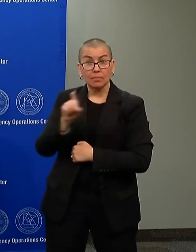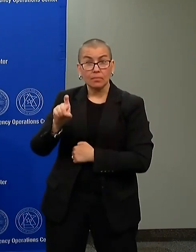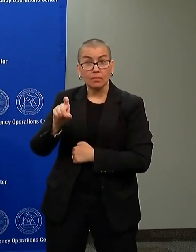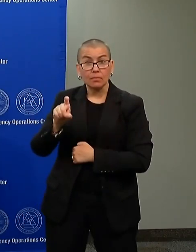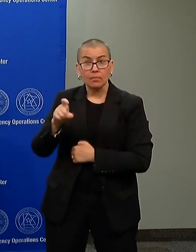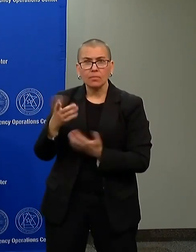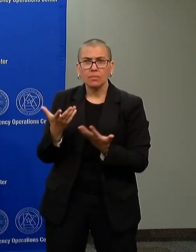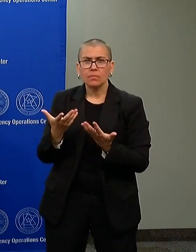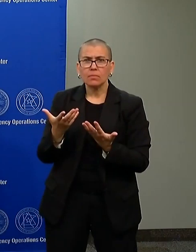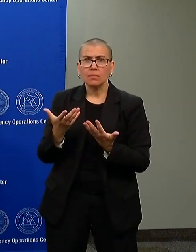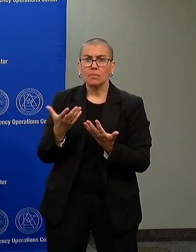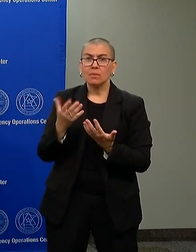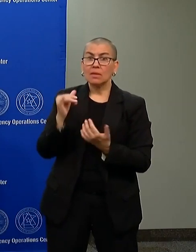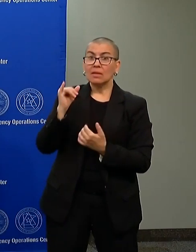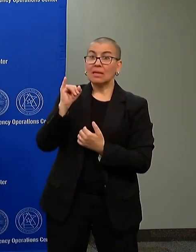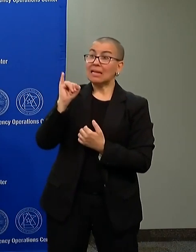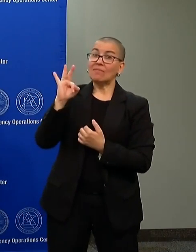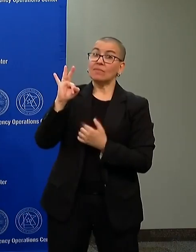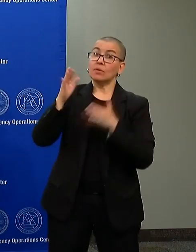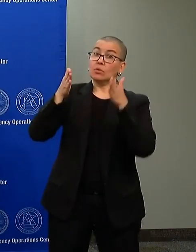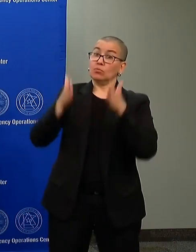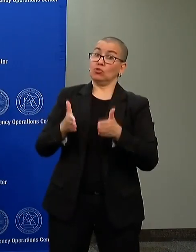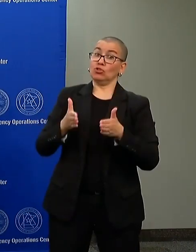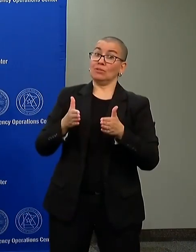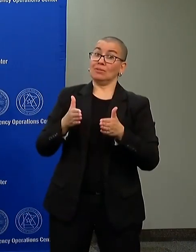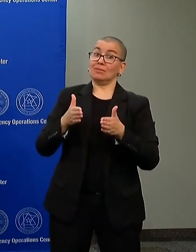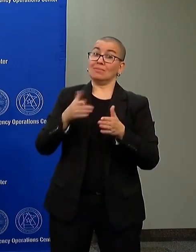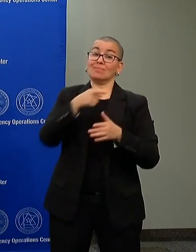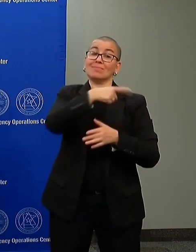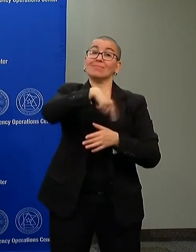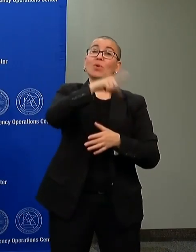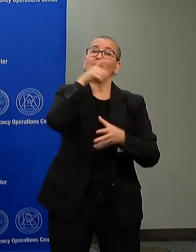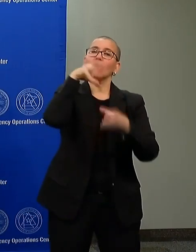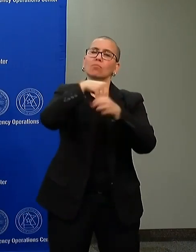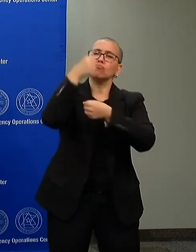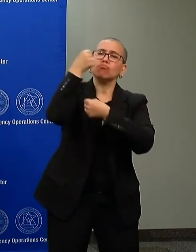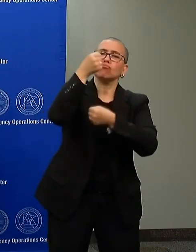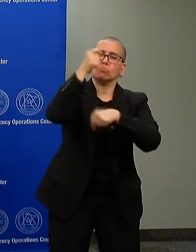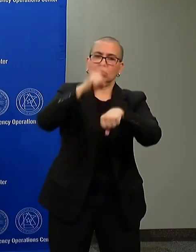activity when they are out after curfew and that they should stop doing that?